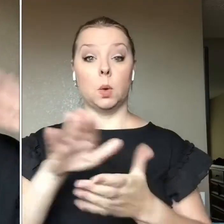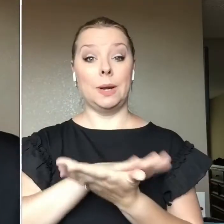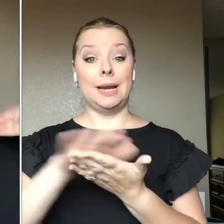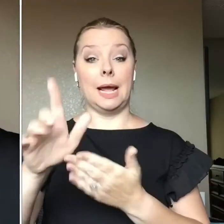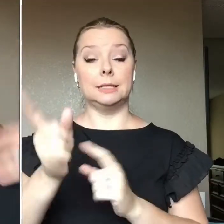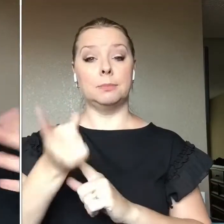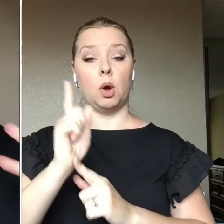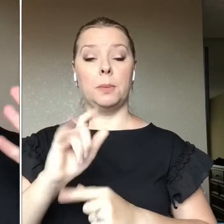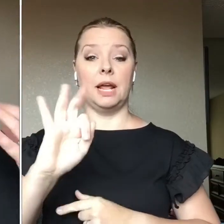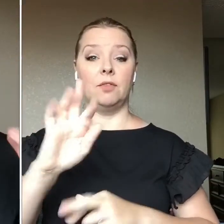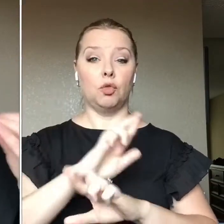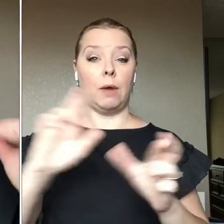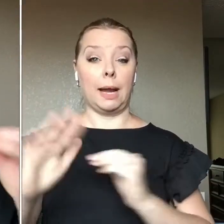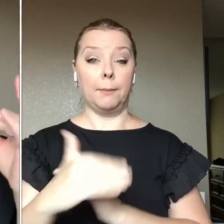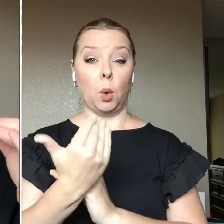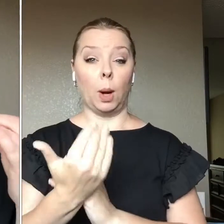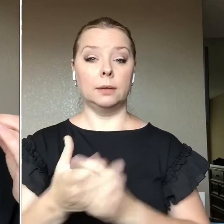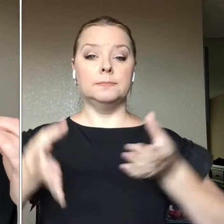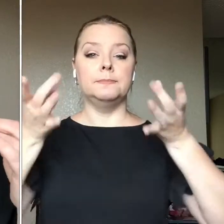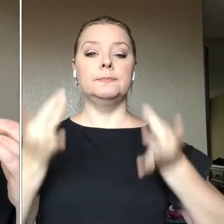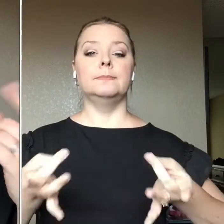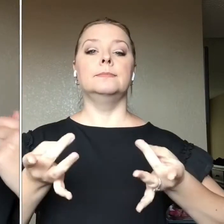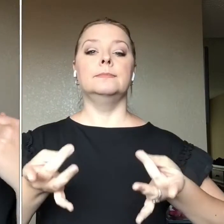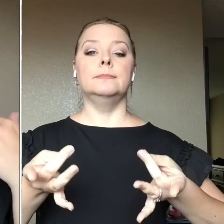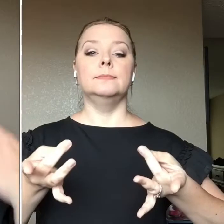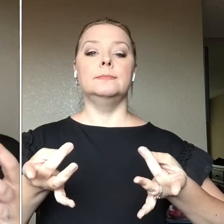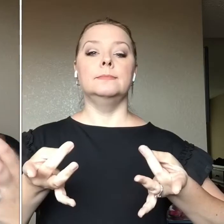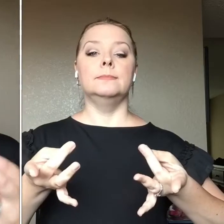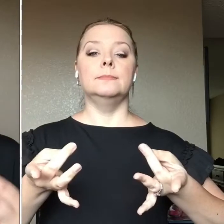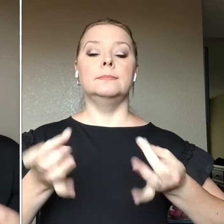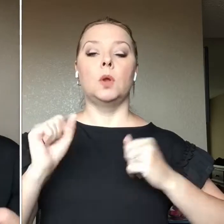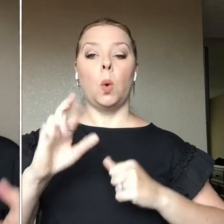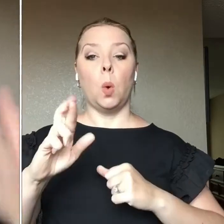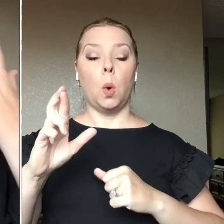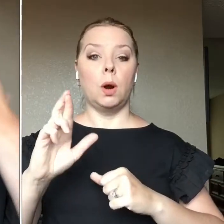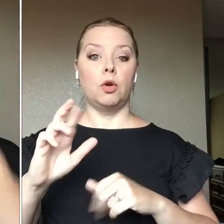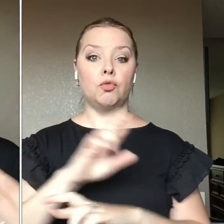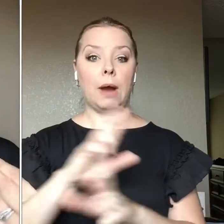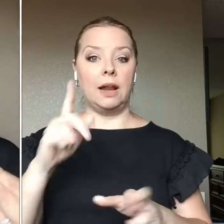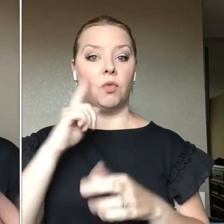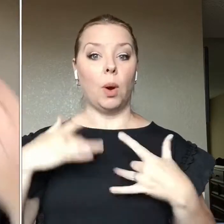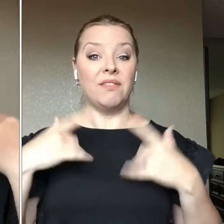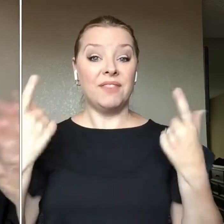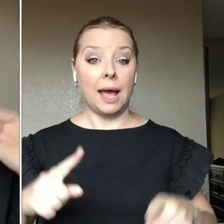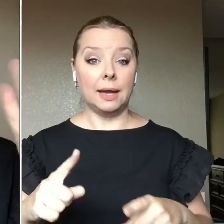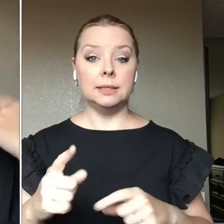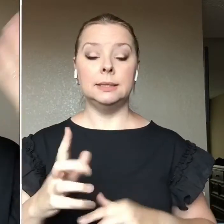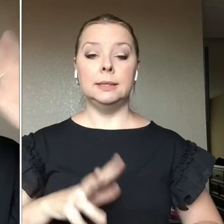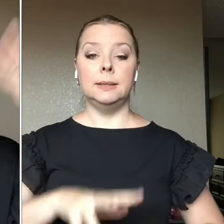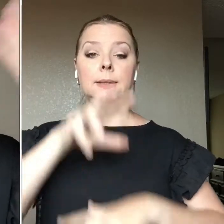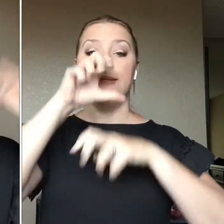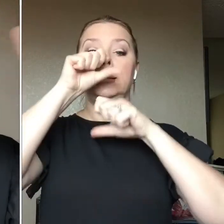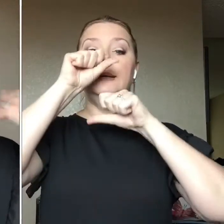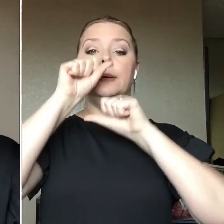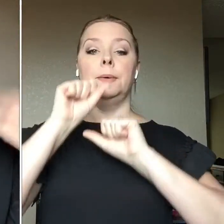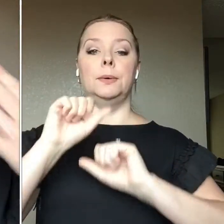if you're getting ready in the morning, just have a Zen moment. Or if you're getting ready for an event, take a couple of deep breaths and wait for it to dry.